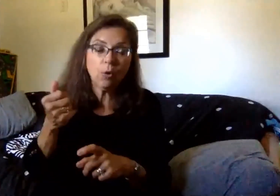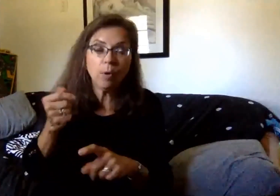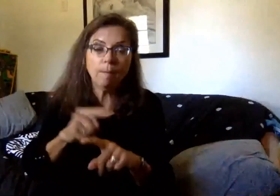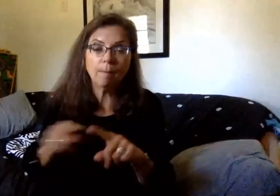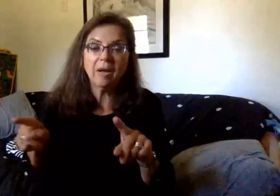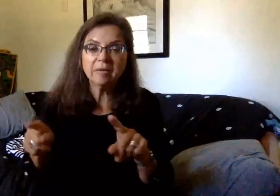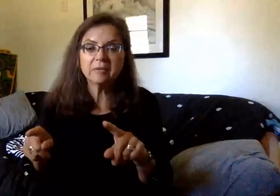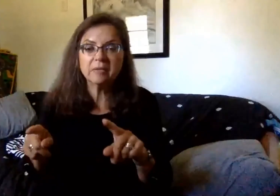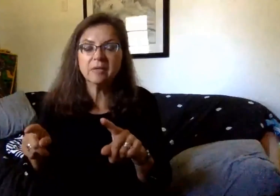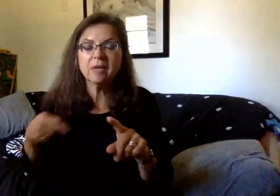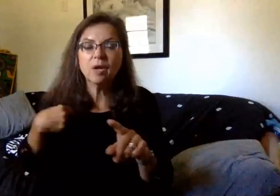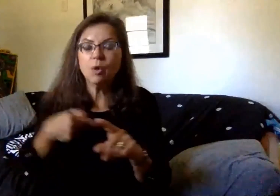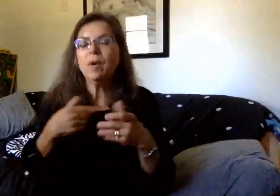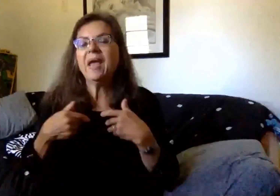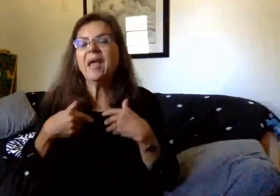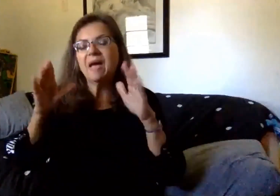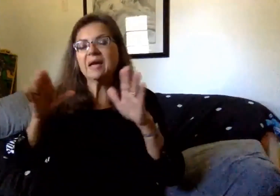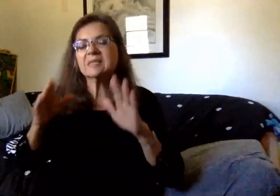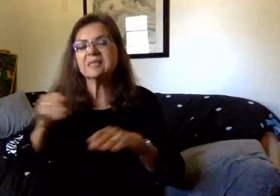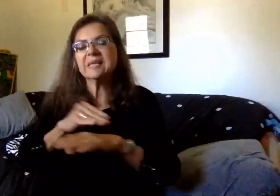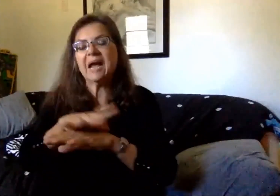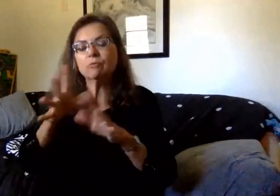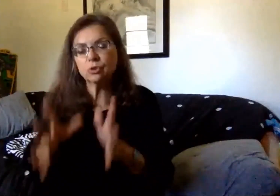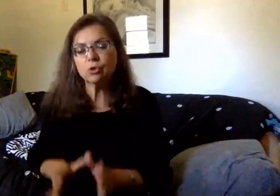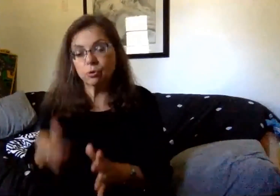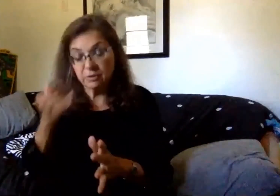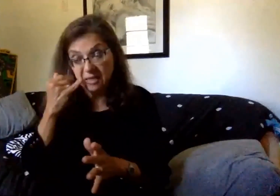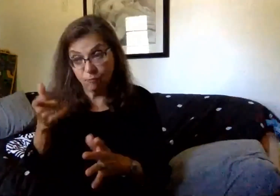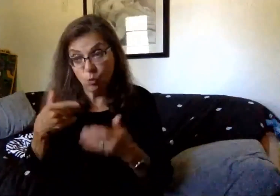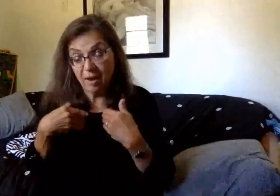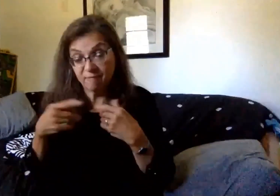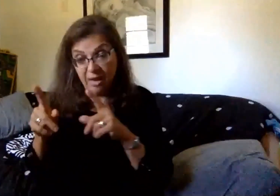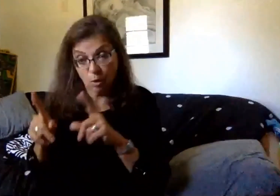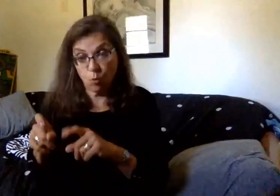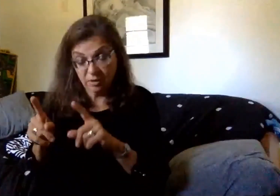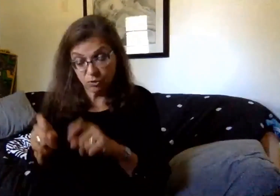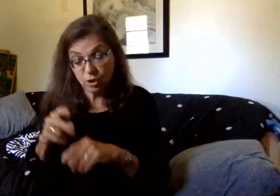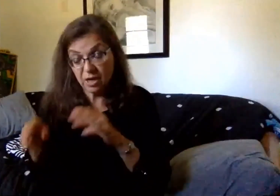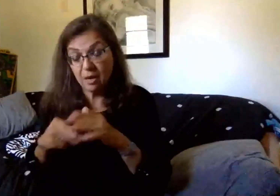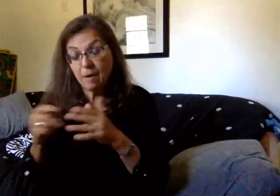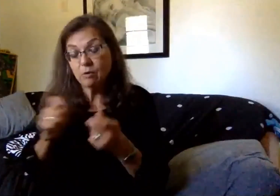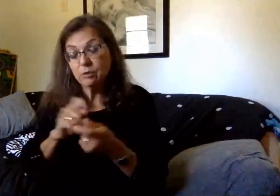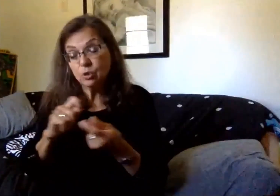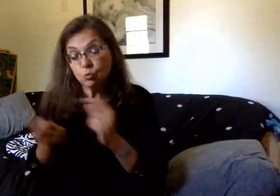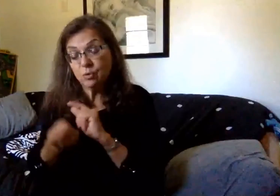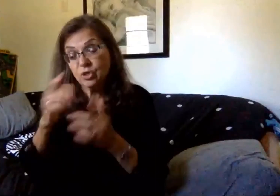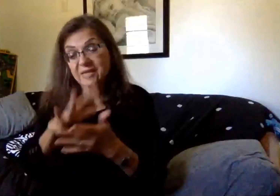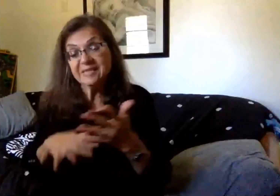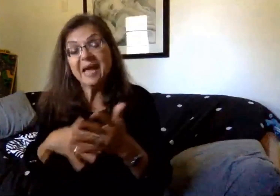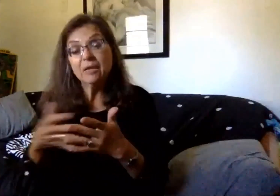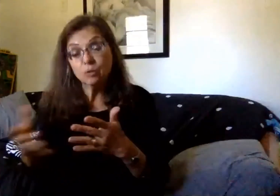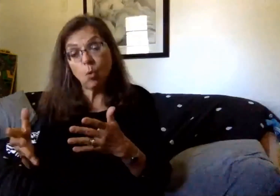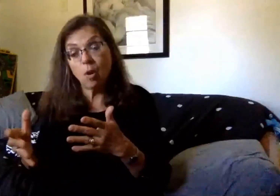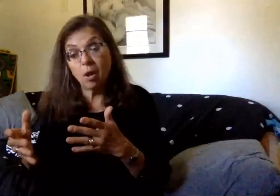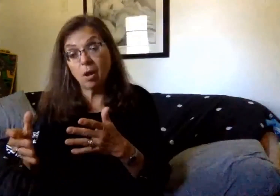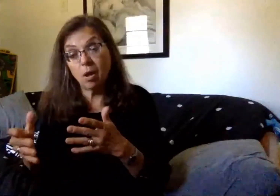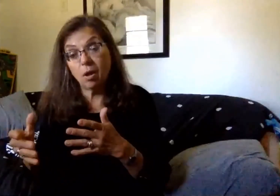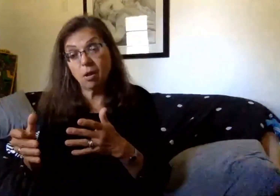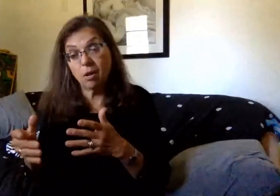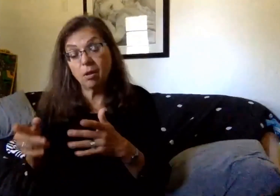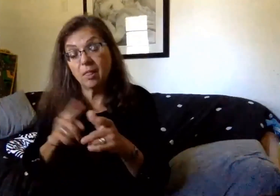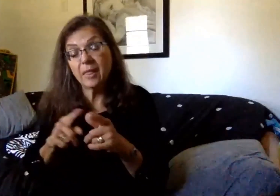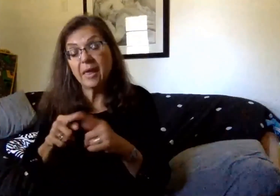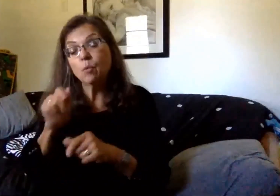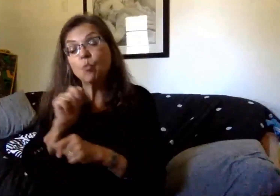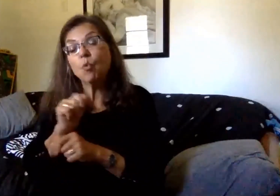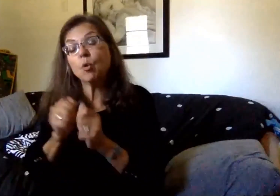counselors. So if you do have any question about switching a schedule once it's clear, starts. The advice would be to work